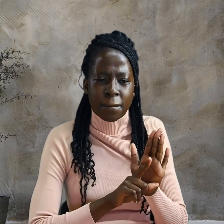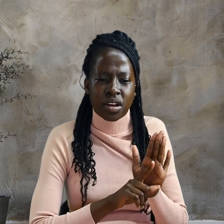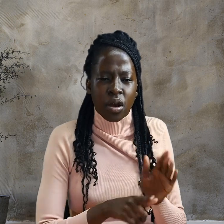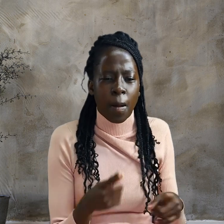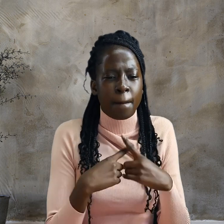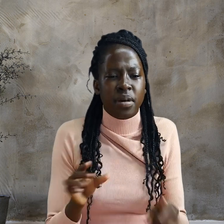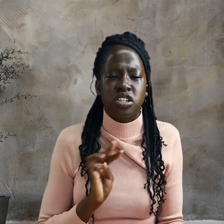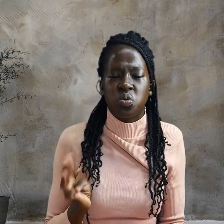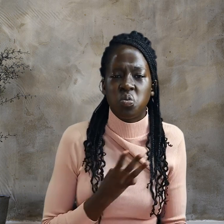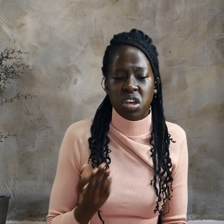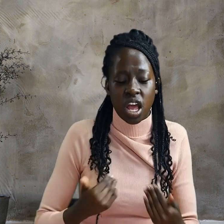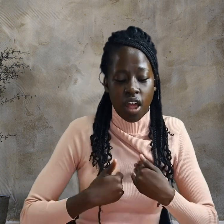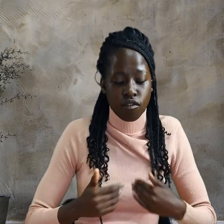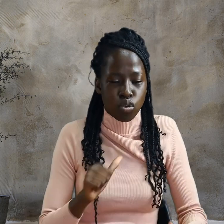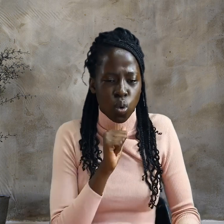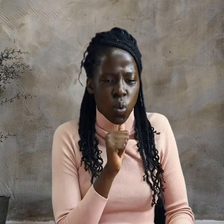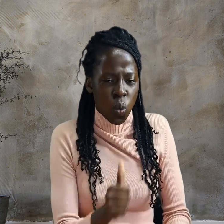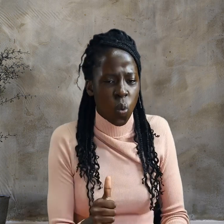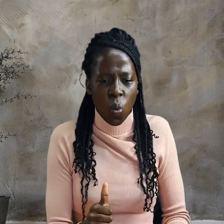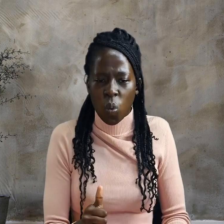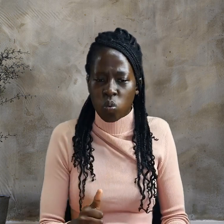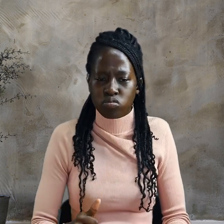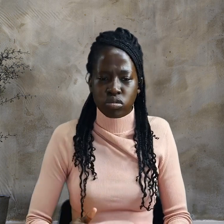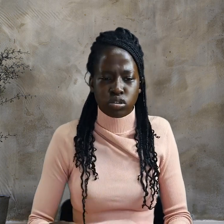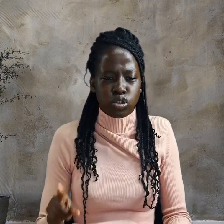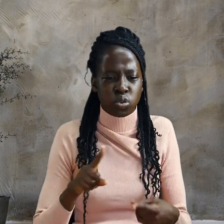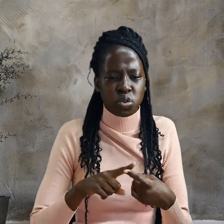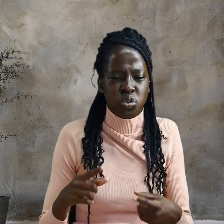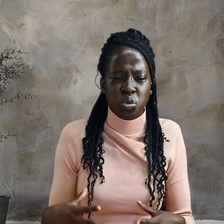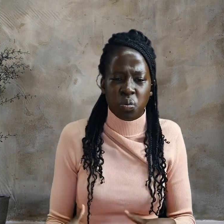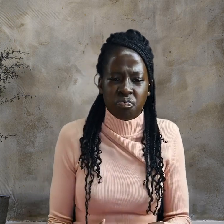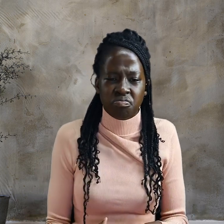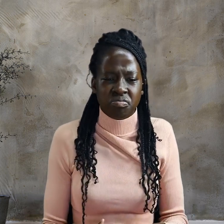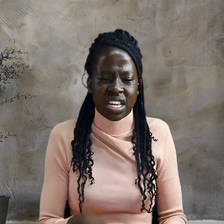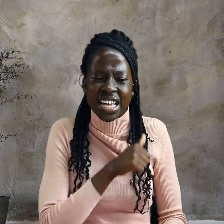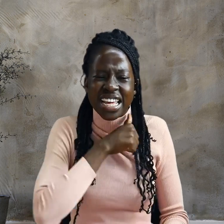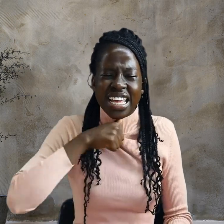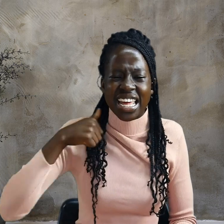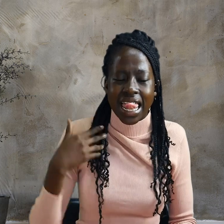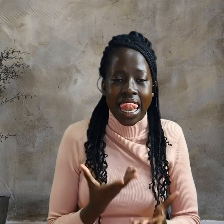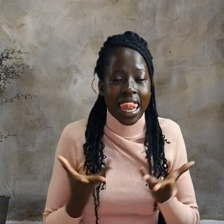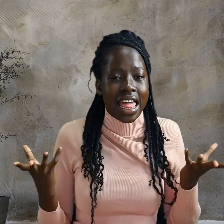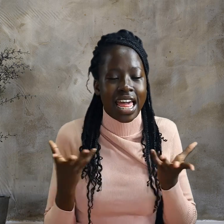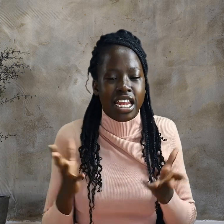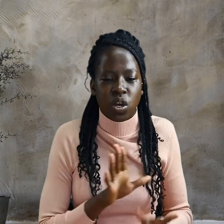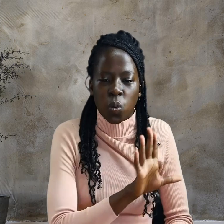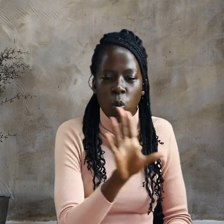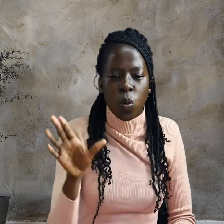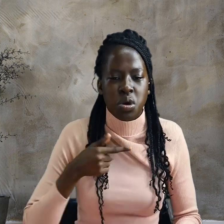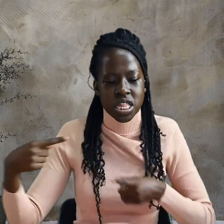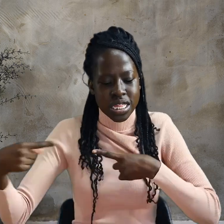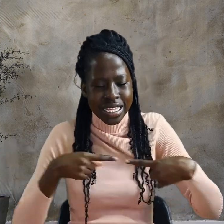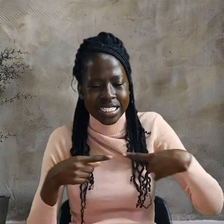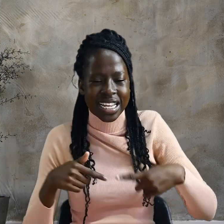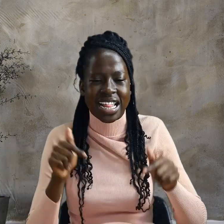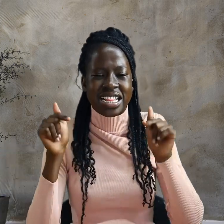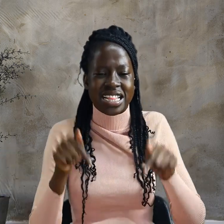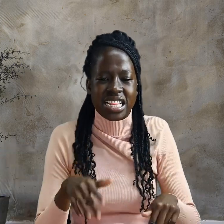they objected. This took place to fulfill what Jesus